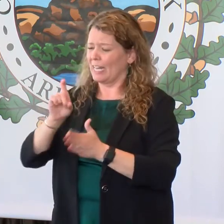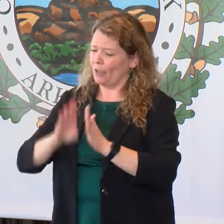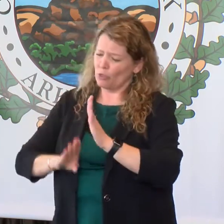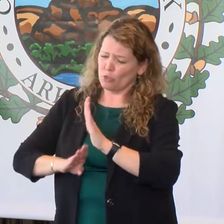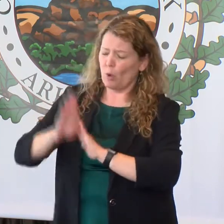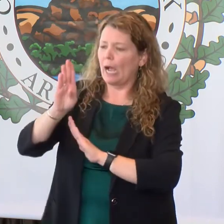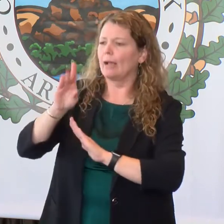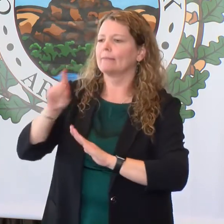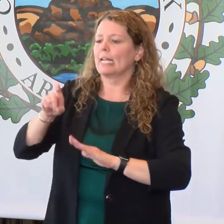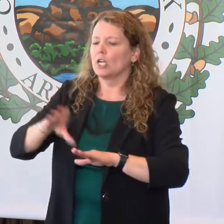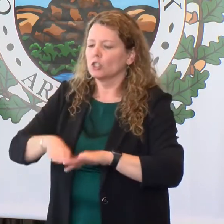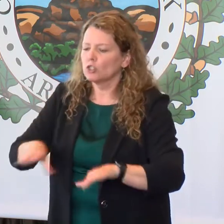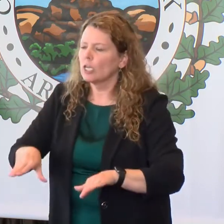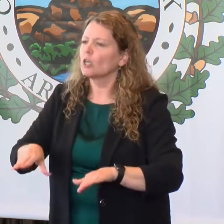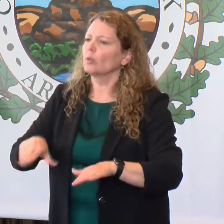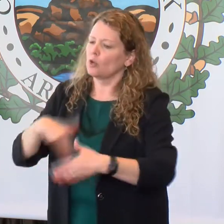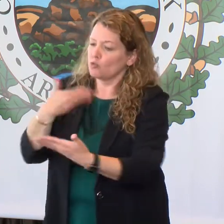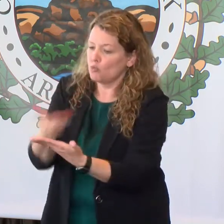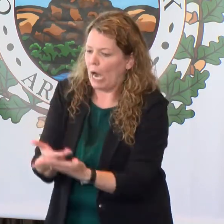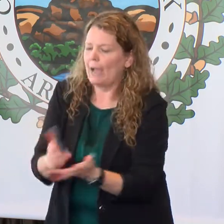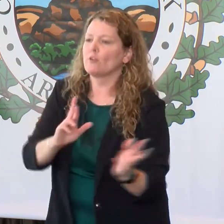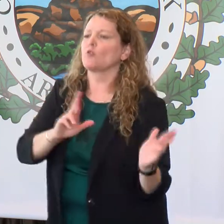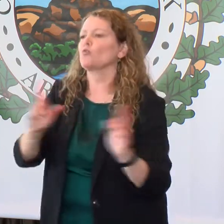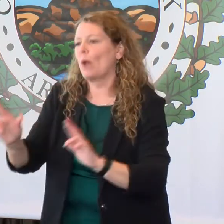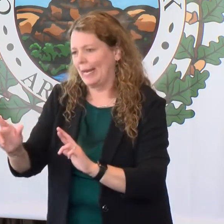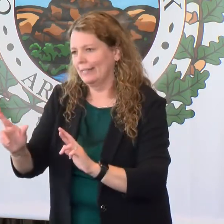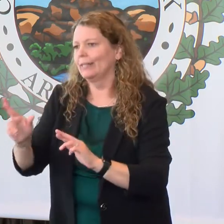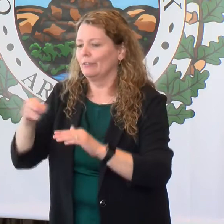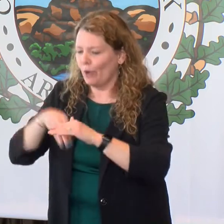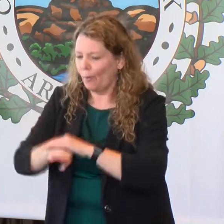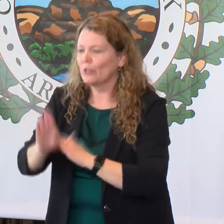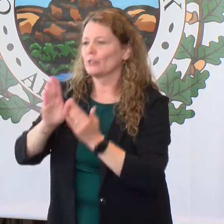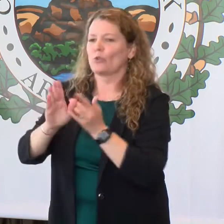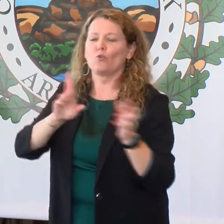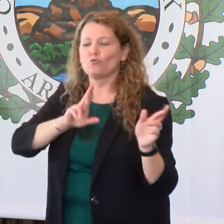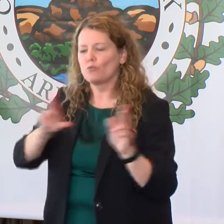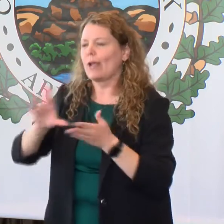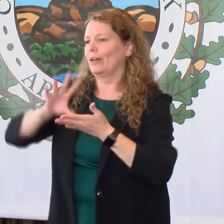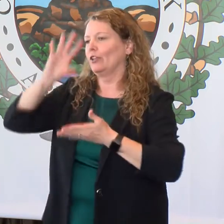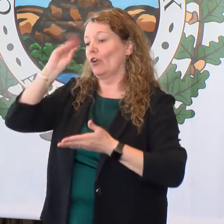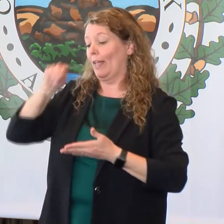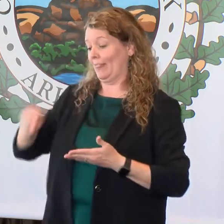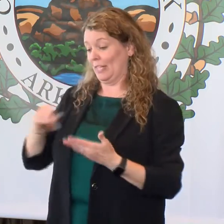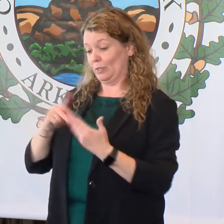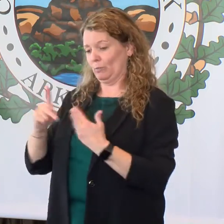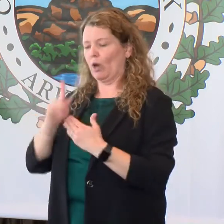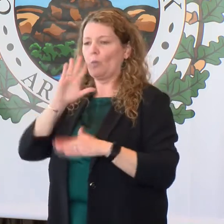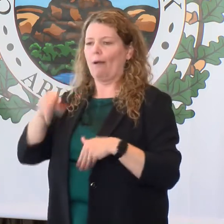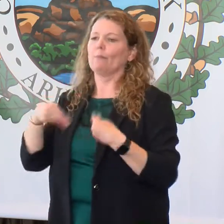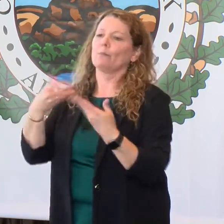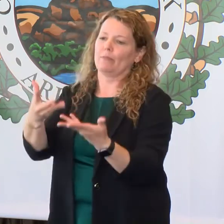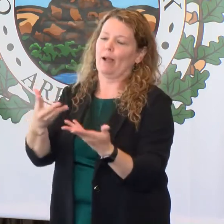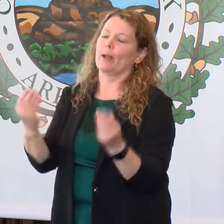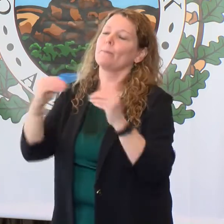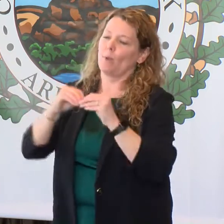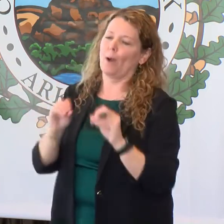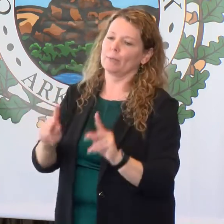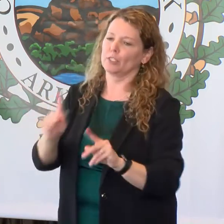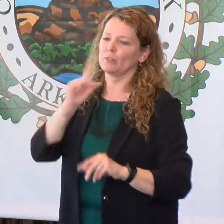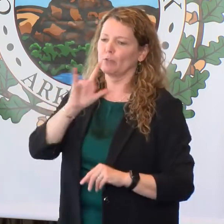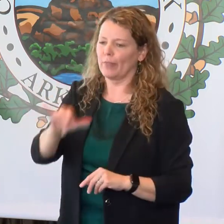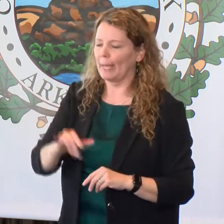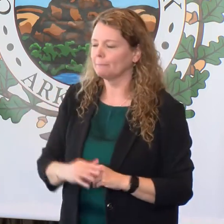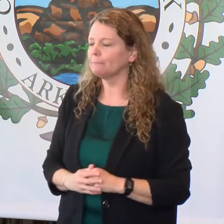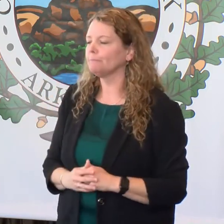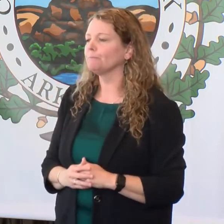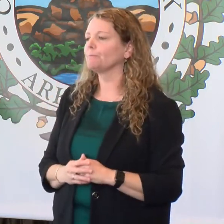best, we need children to arrive at those schools already ready to learn. And this program presents that opportunity. There's another component to